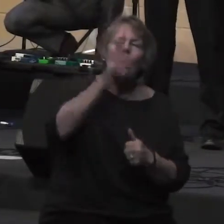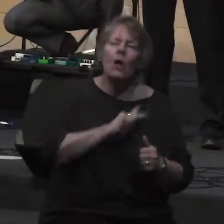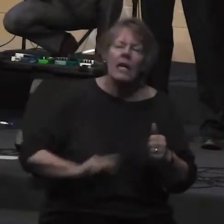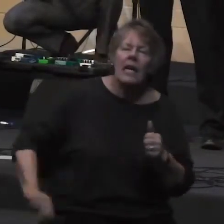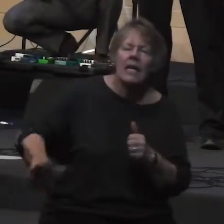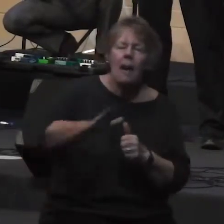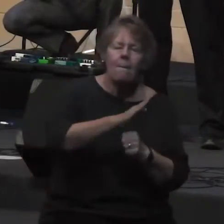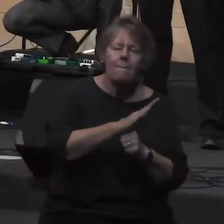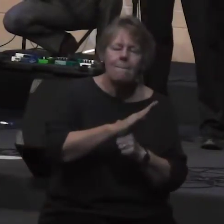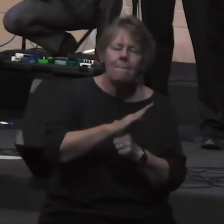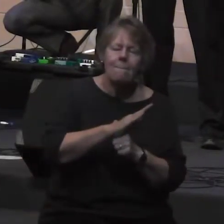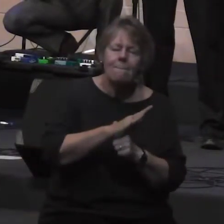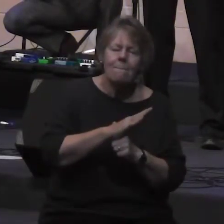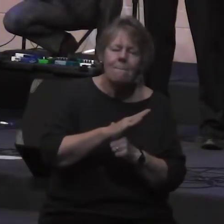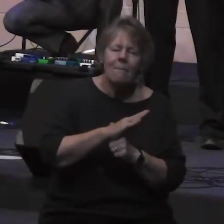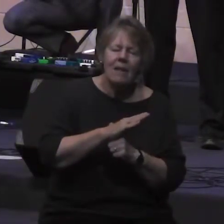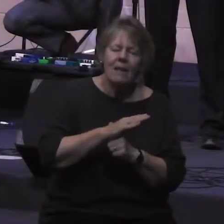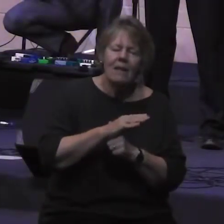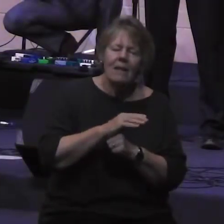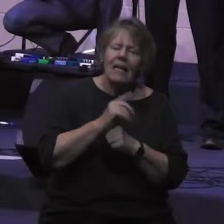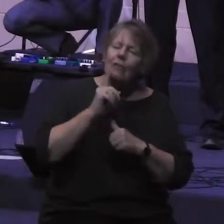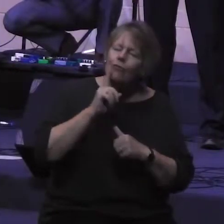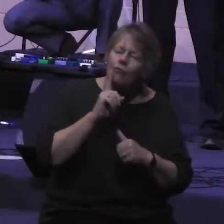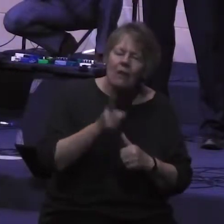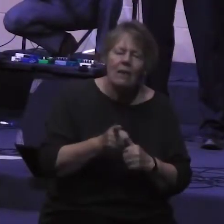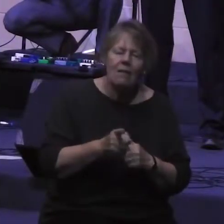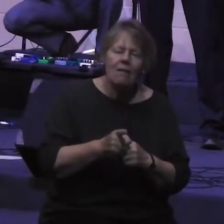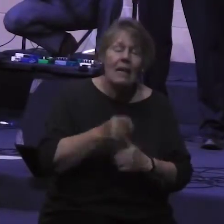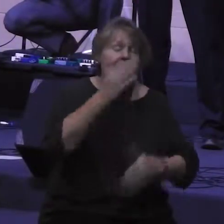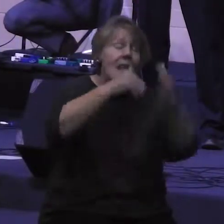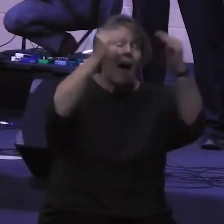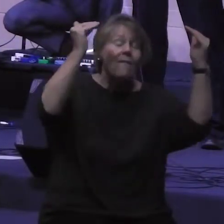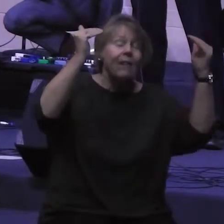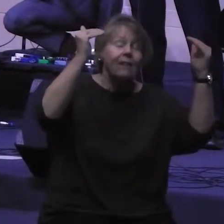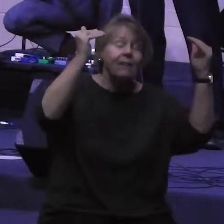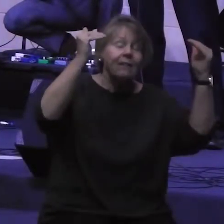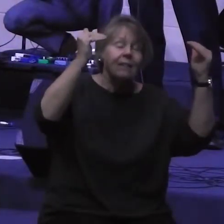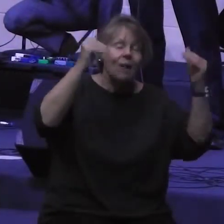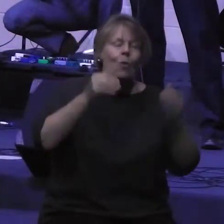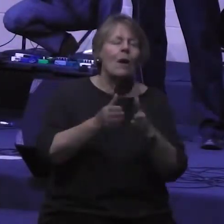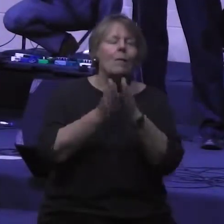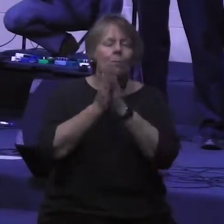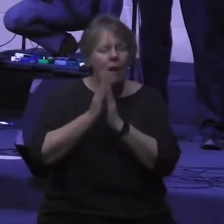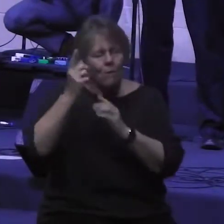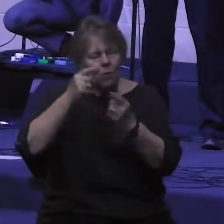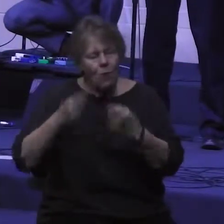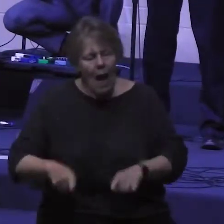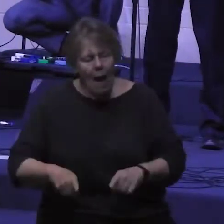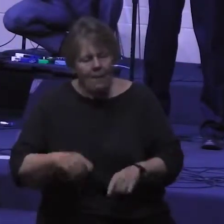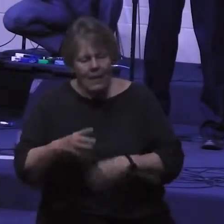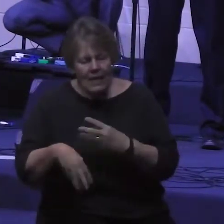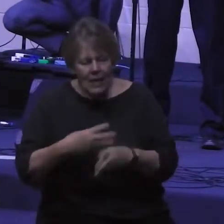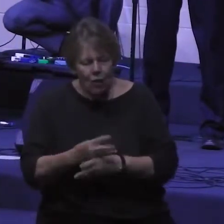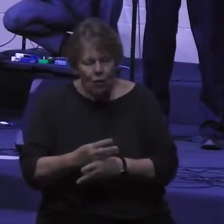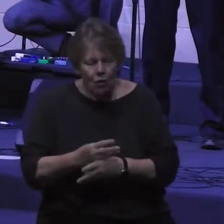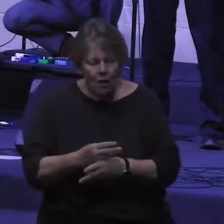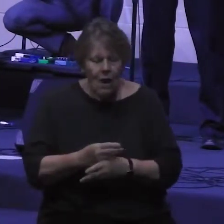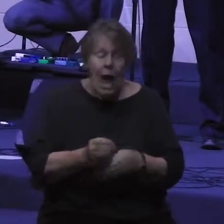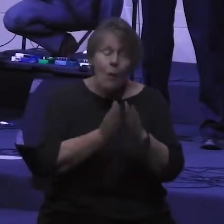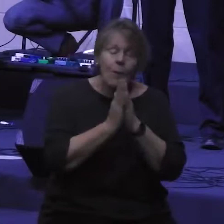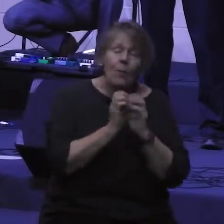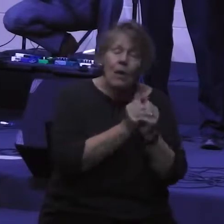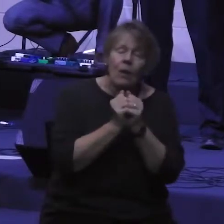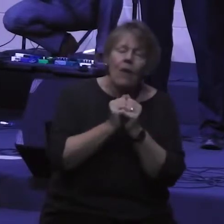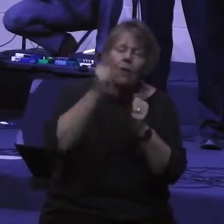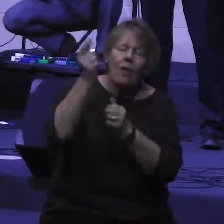it's real in heaven help us to embrace that reality here on earth and we pray God for us that together you would provide for us what we need